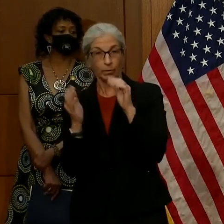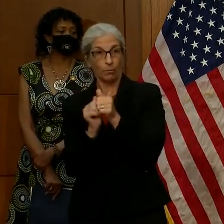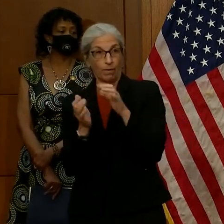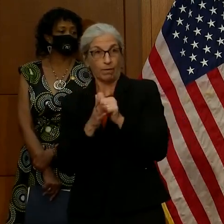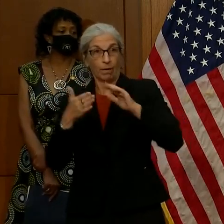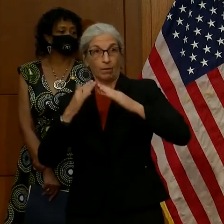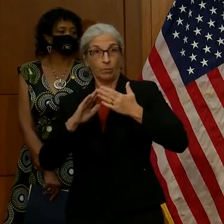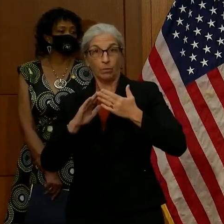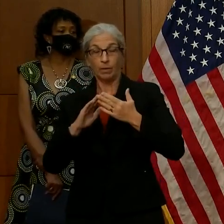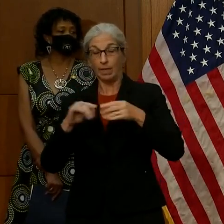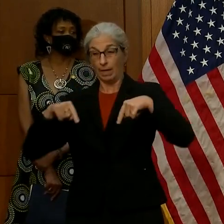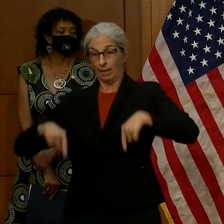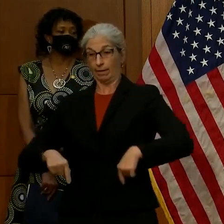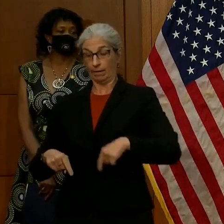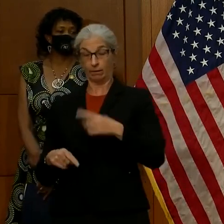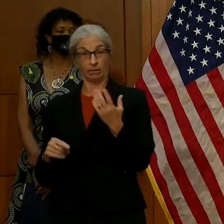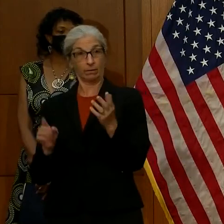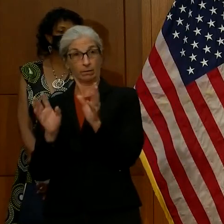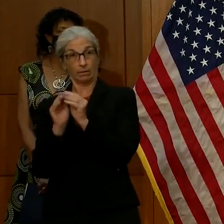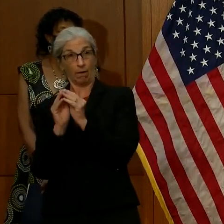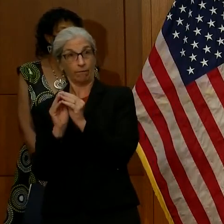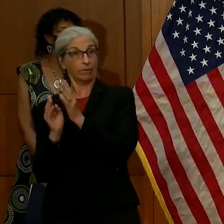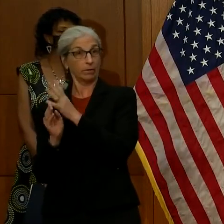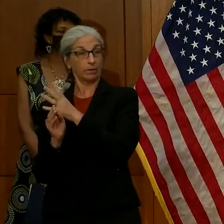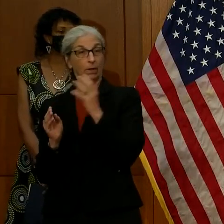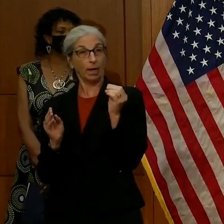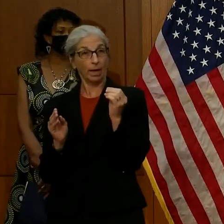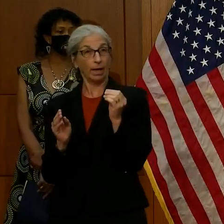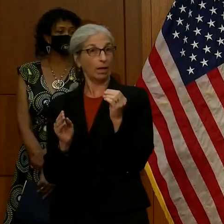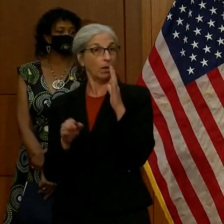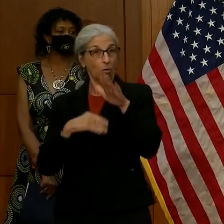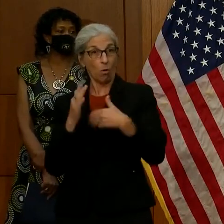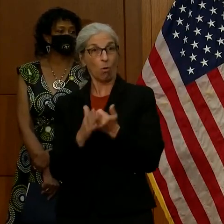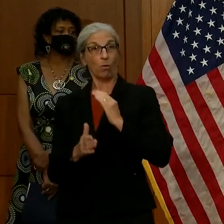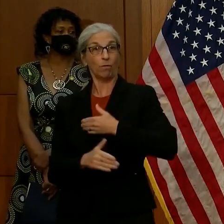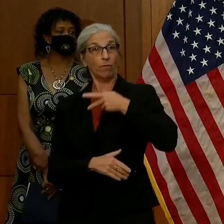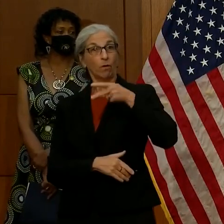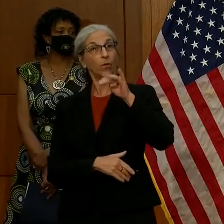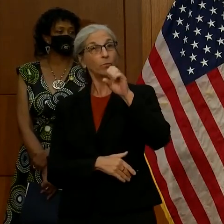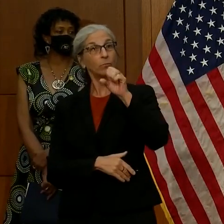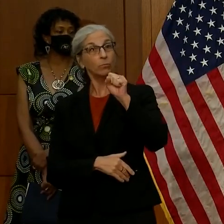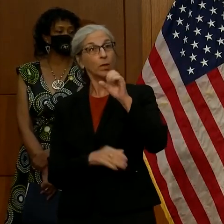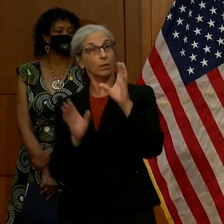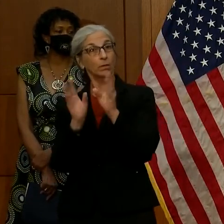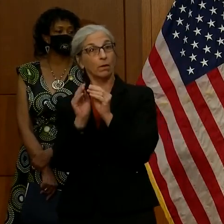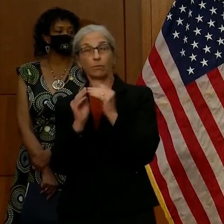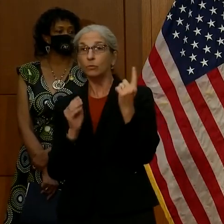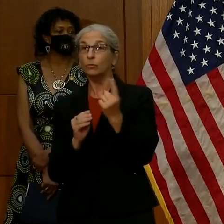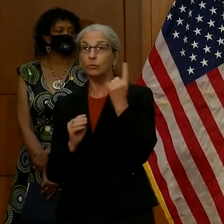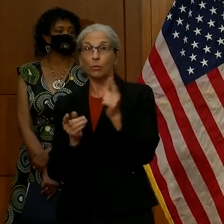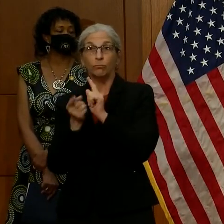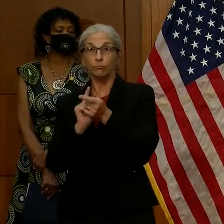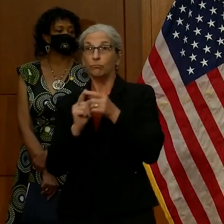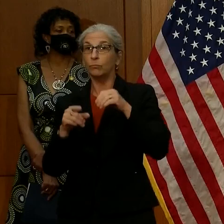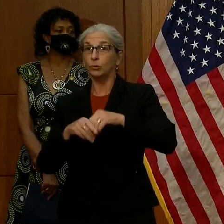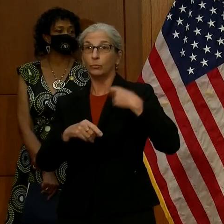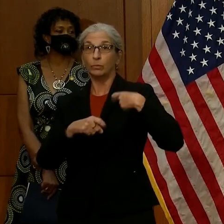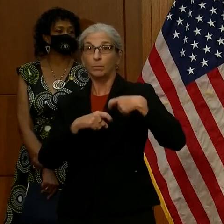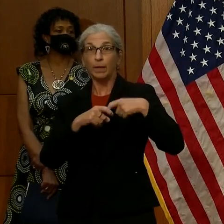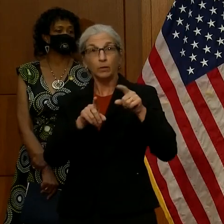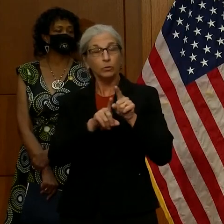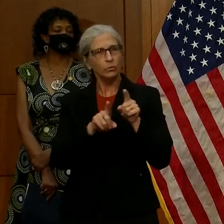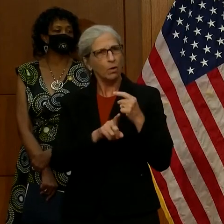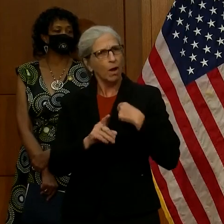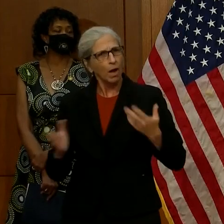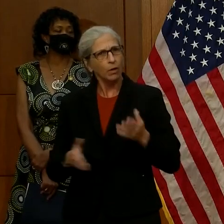conference and each press conference we do is in Spanish as well for people that are listening. And I encourage them to pass on the information to